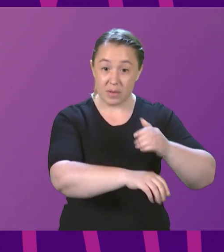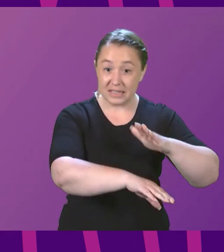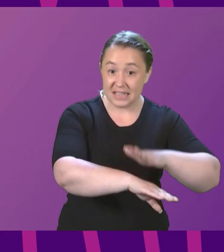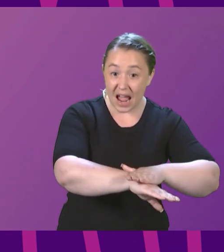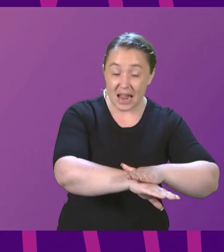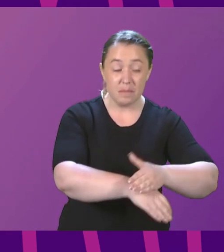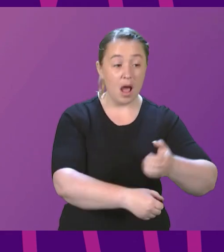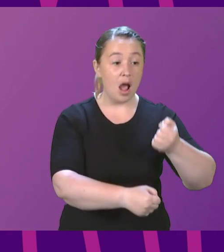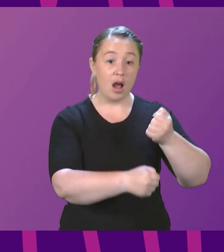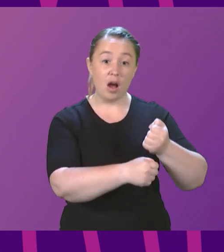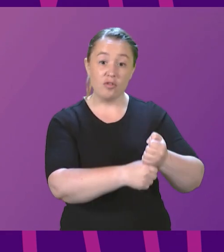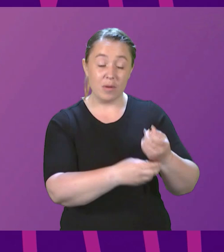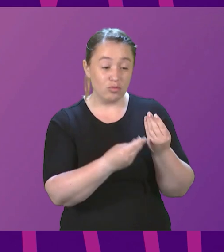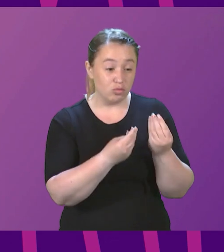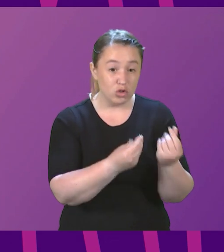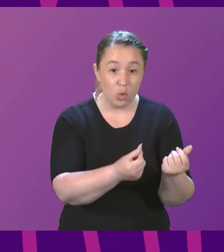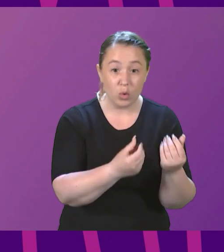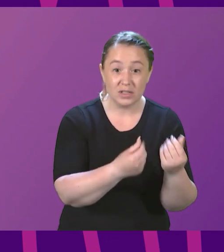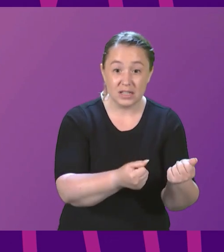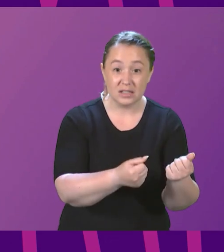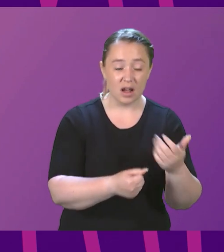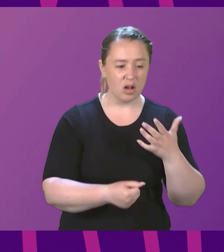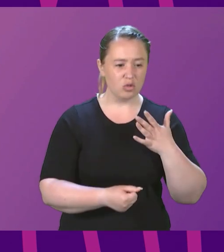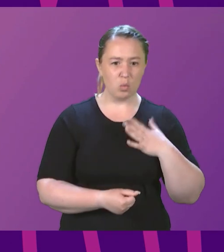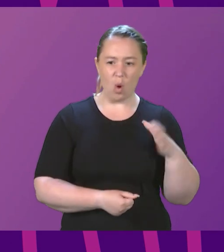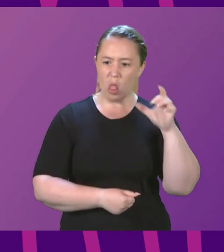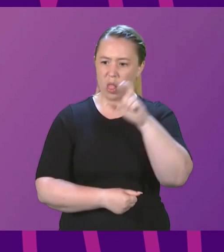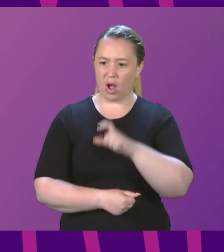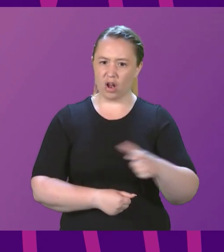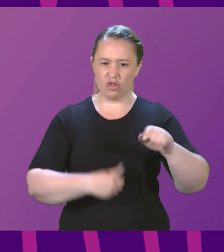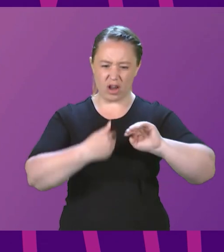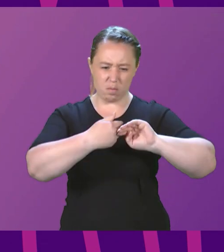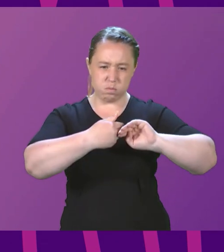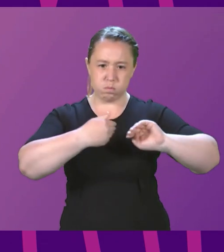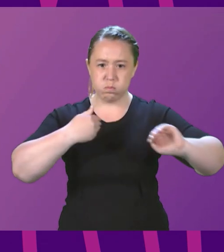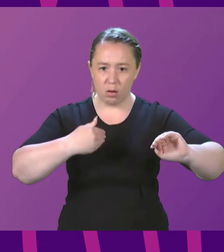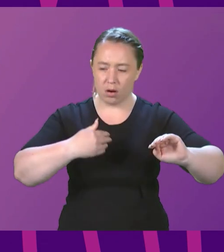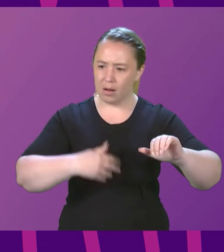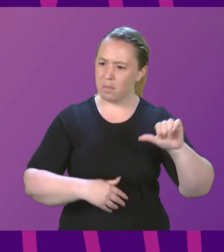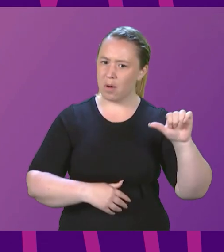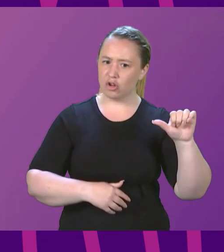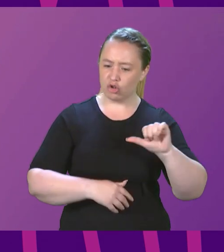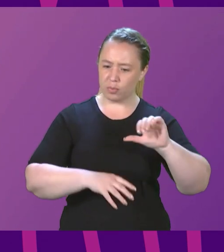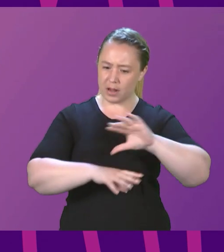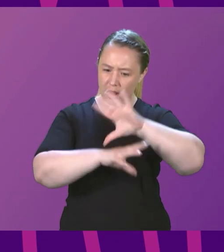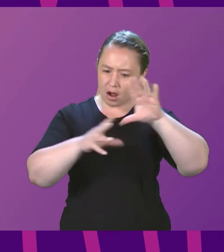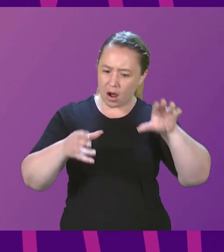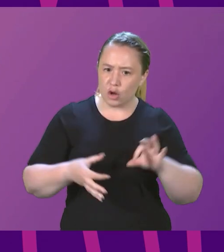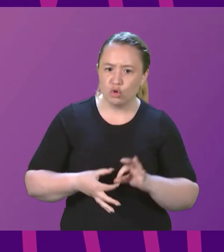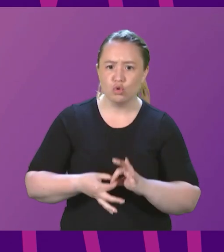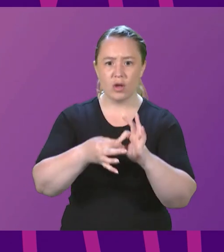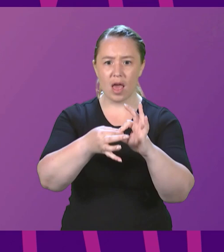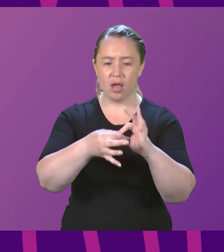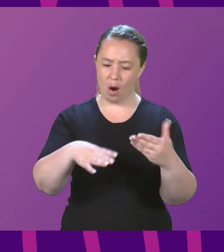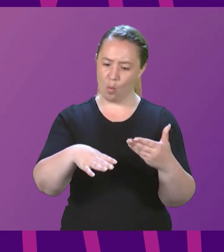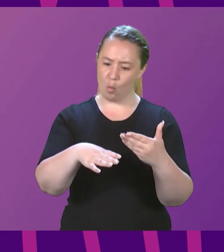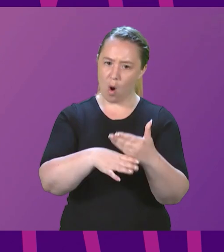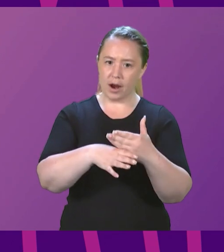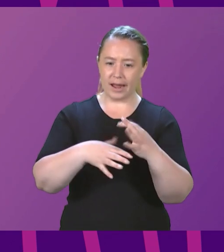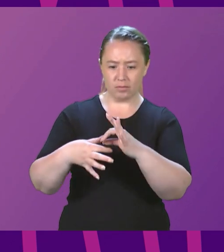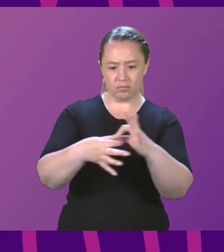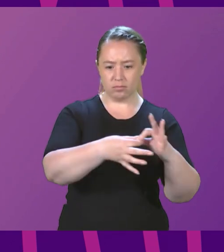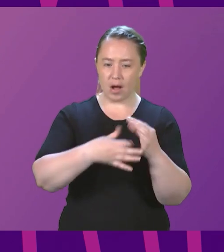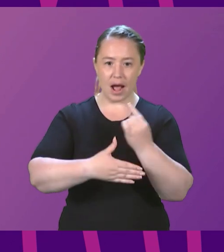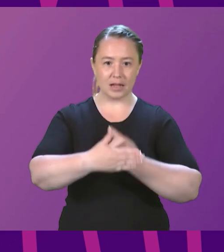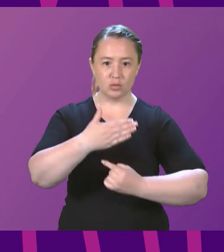to break up the country just when we need to be pulling together and working as one. All of our